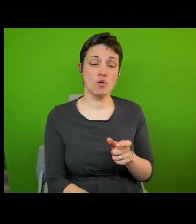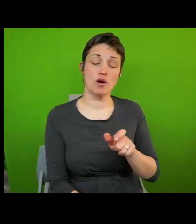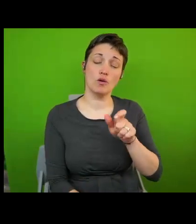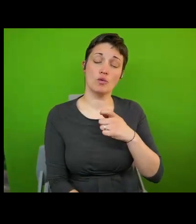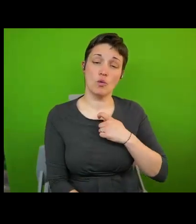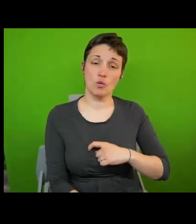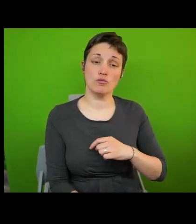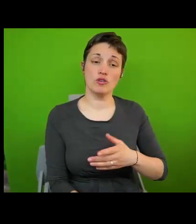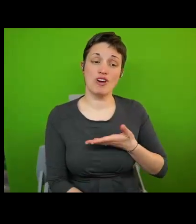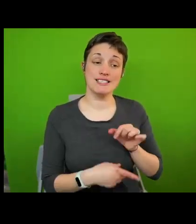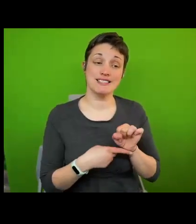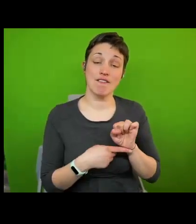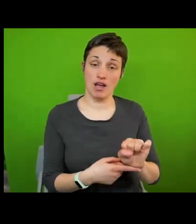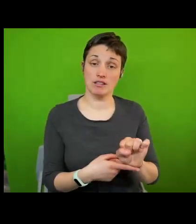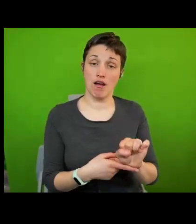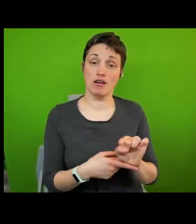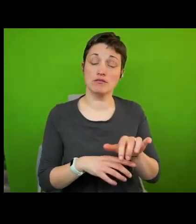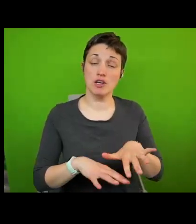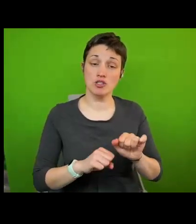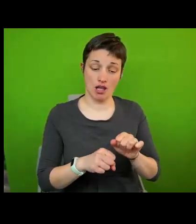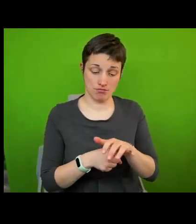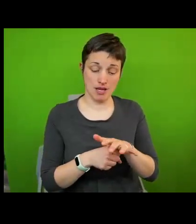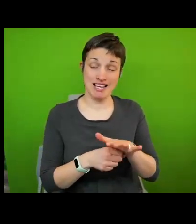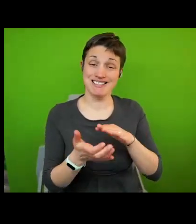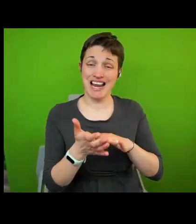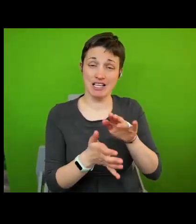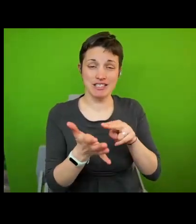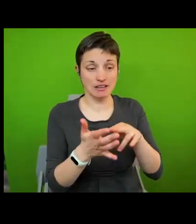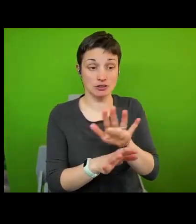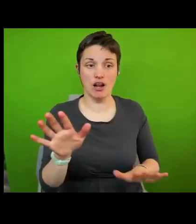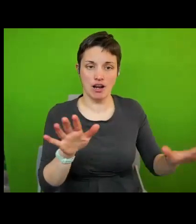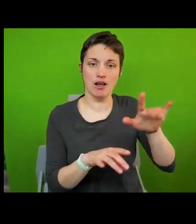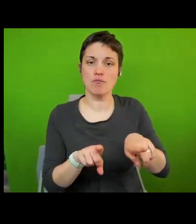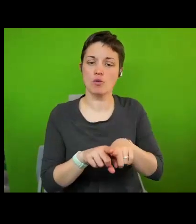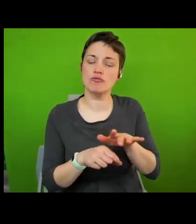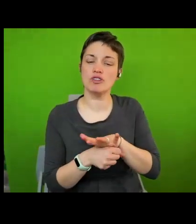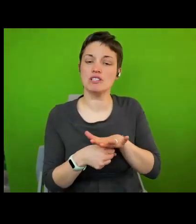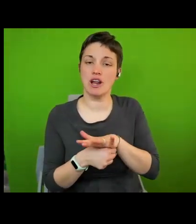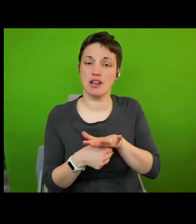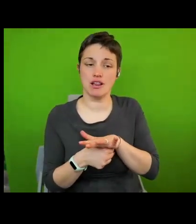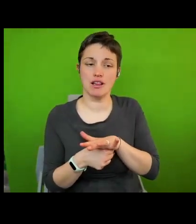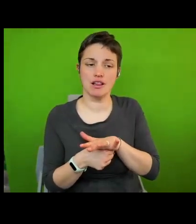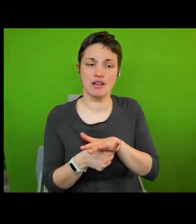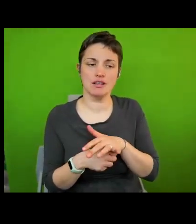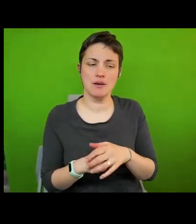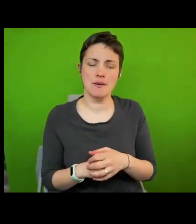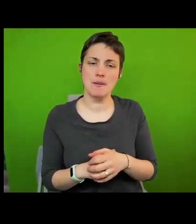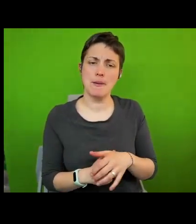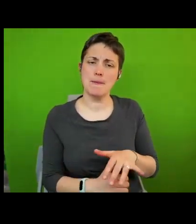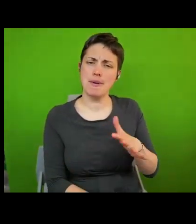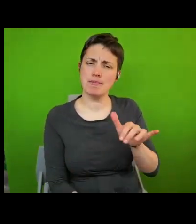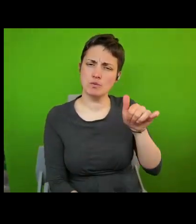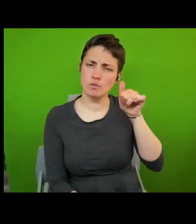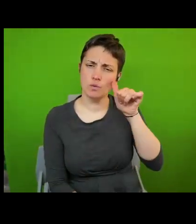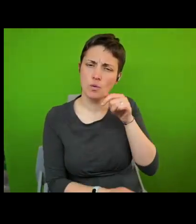at least international and regional stage in human rights system as you may be aware it was already in